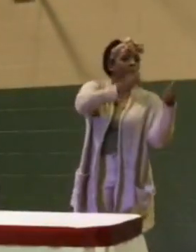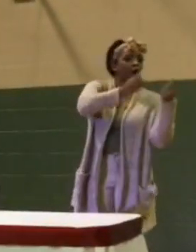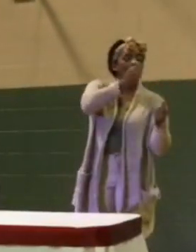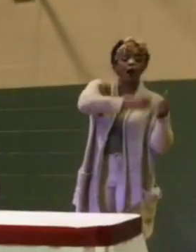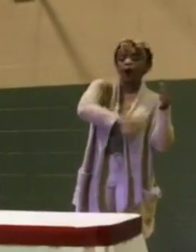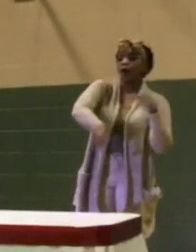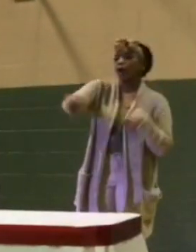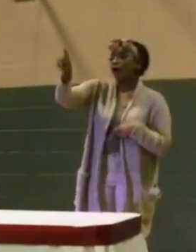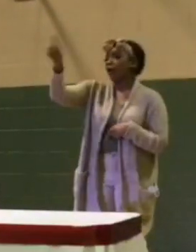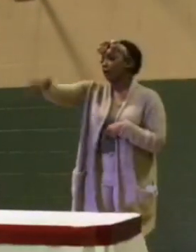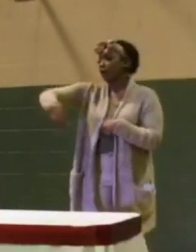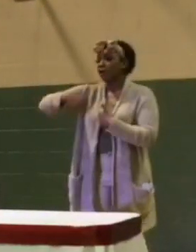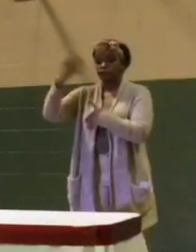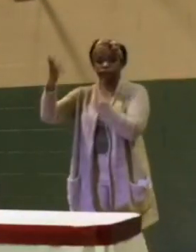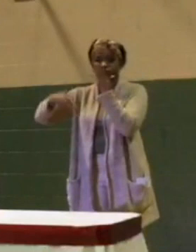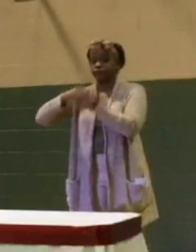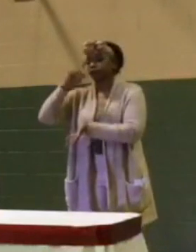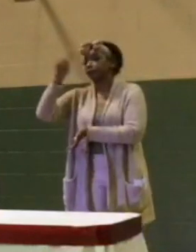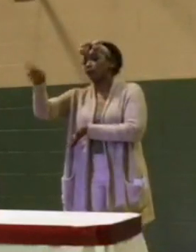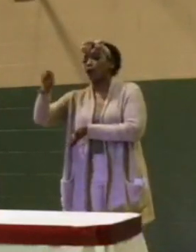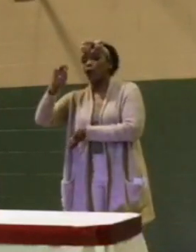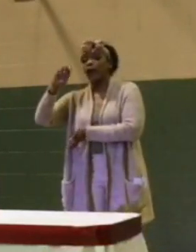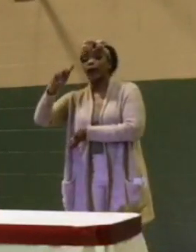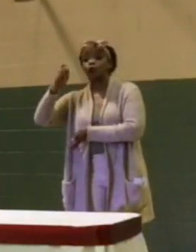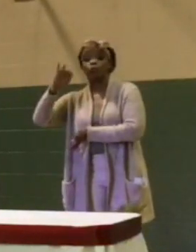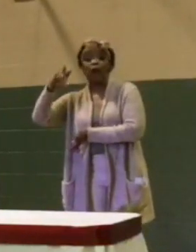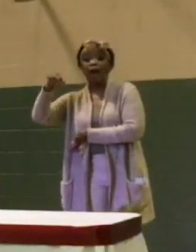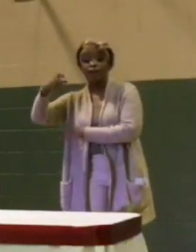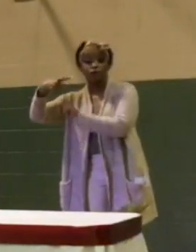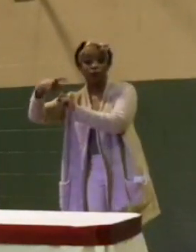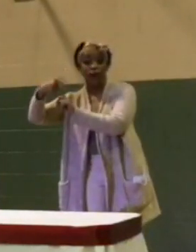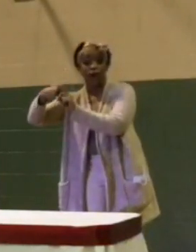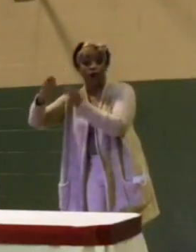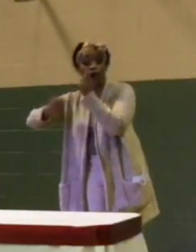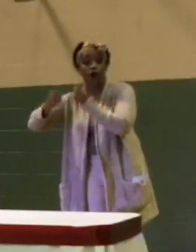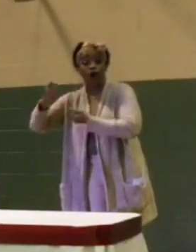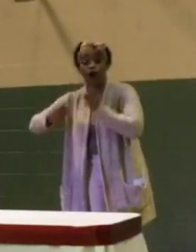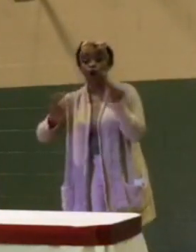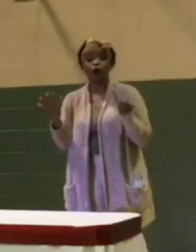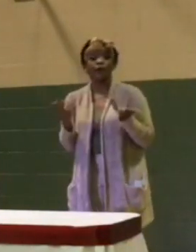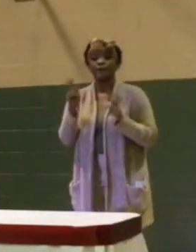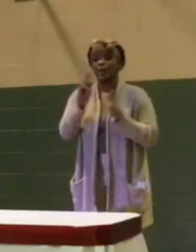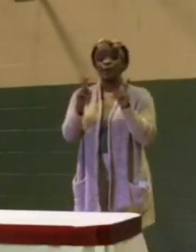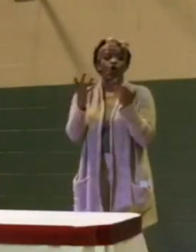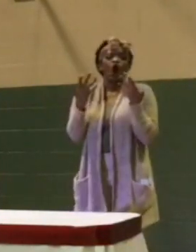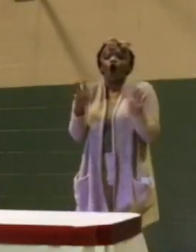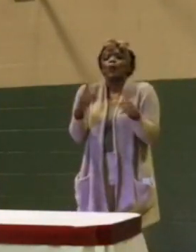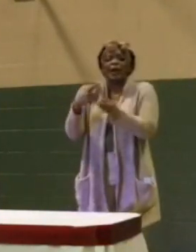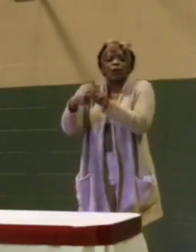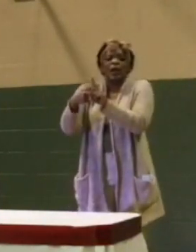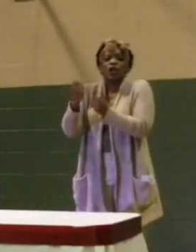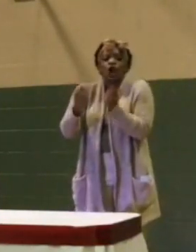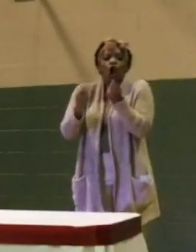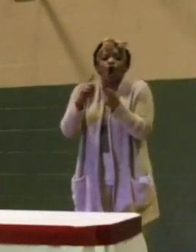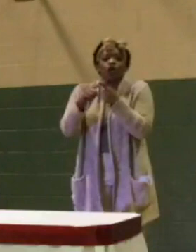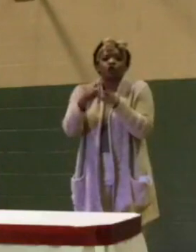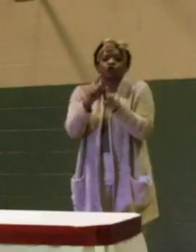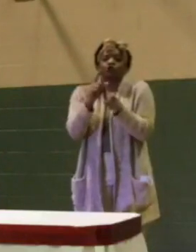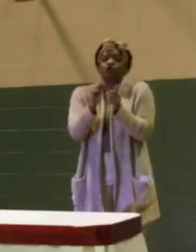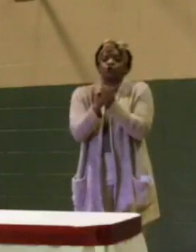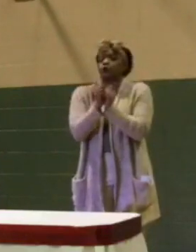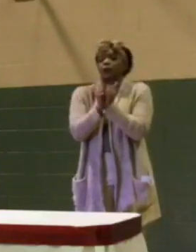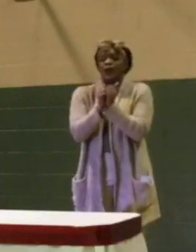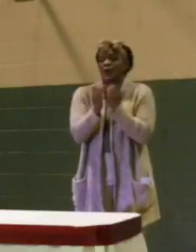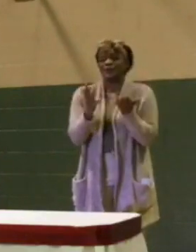Enterprise and rent a car, people are already renting cars and doing this. It's going to keep